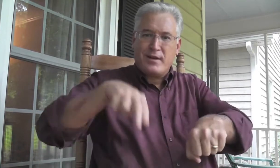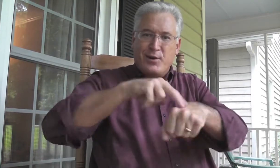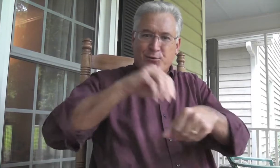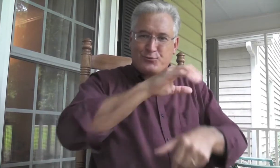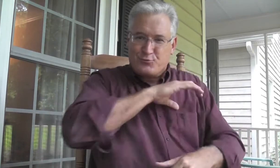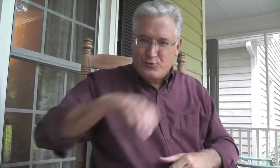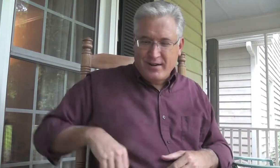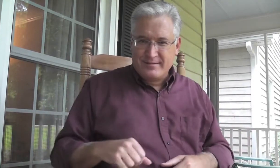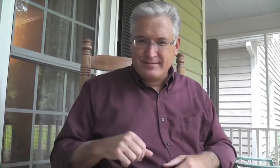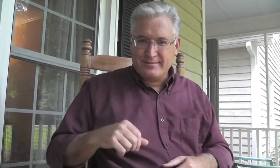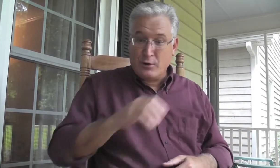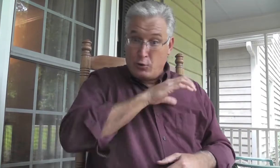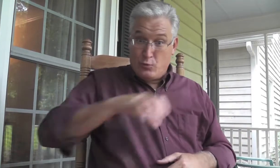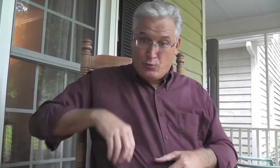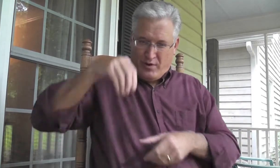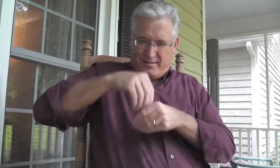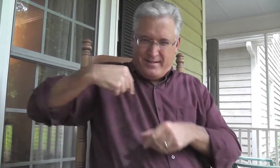We have a new nature in Christ.